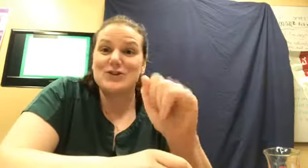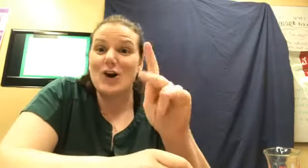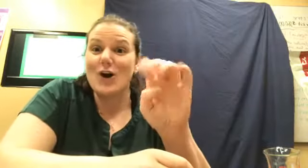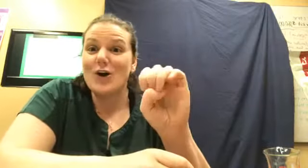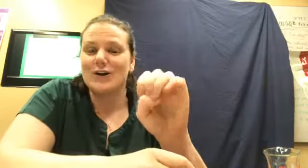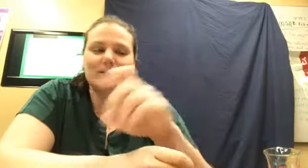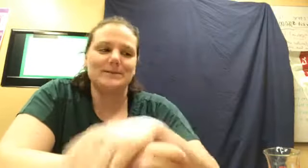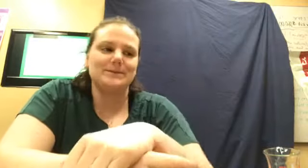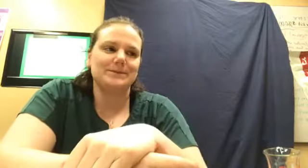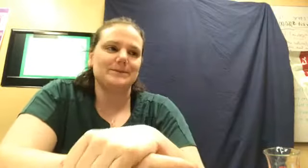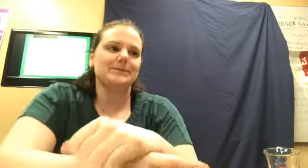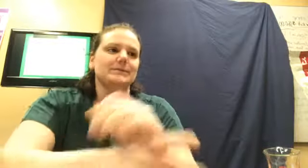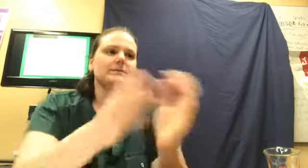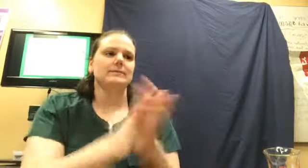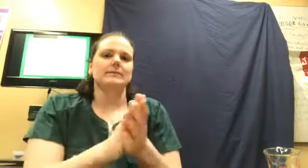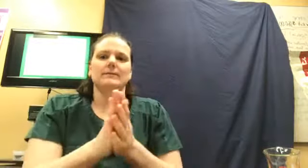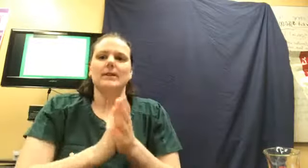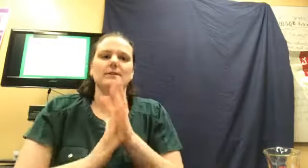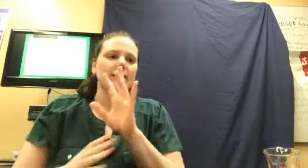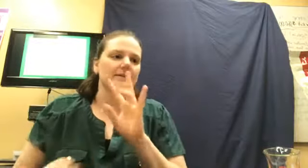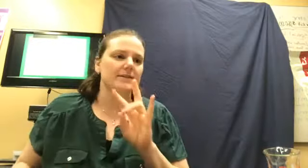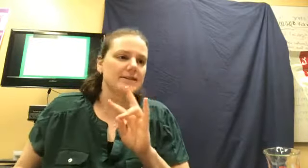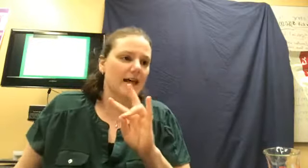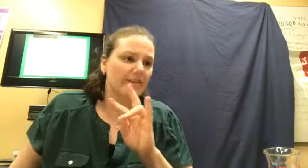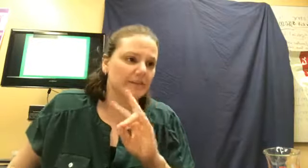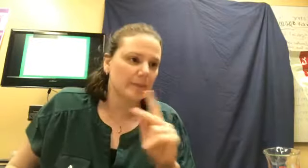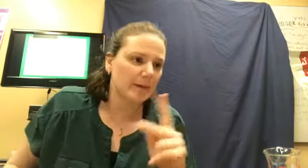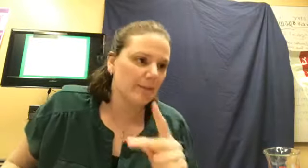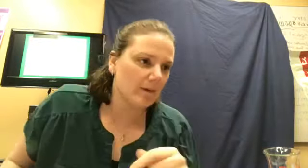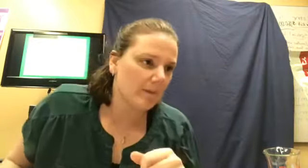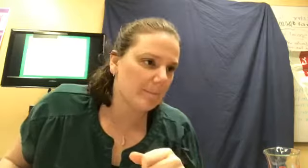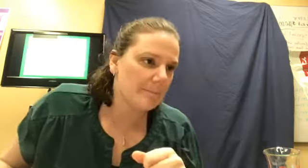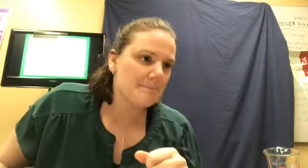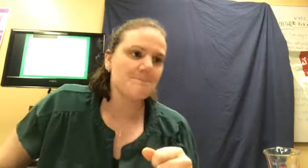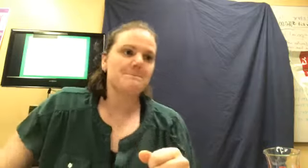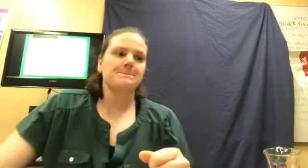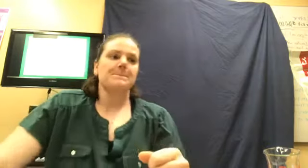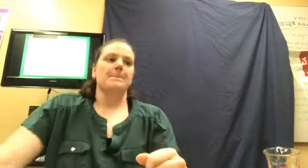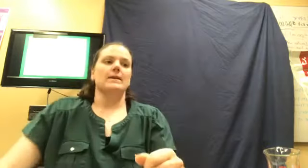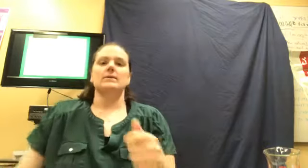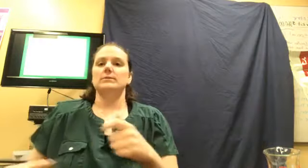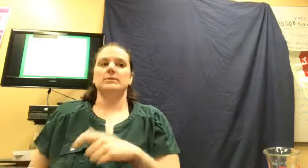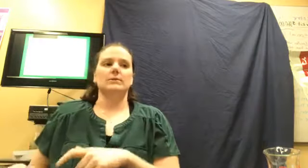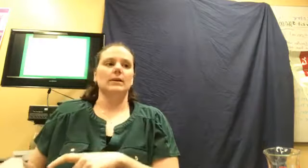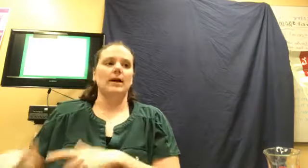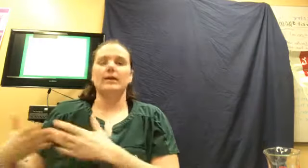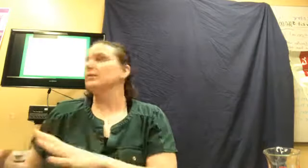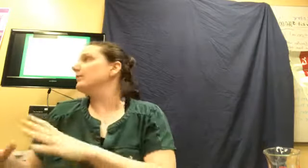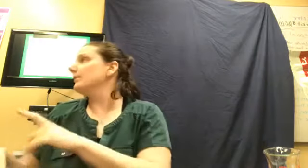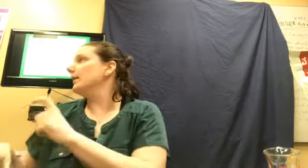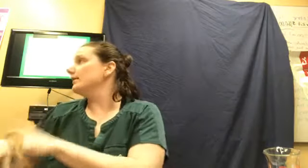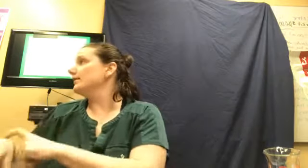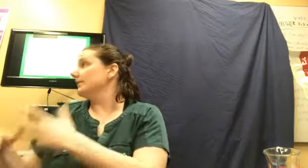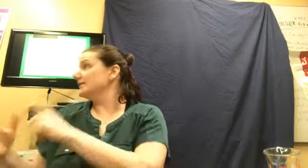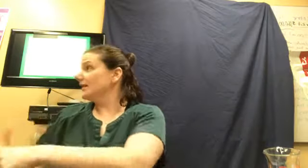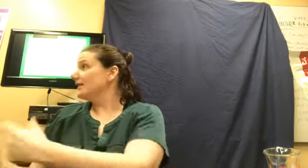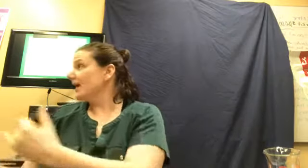Joke. So we have seven people. I don't know about you want to start now,